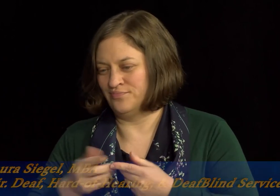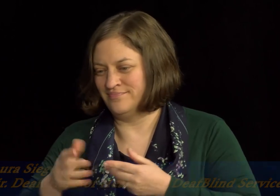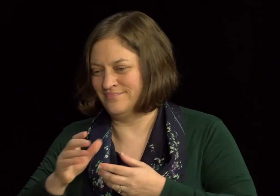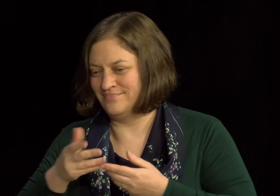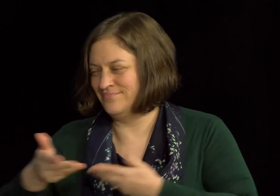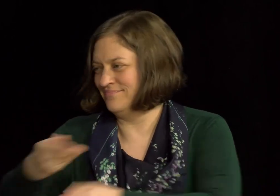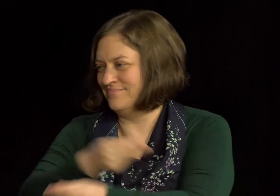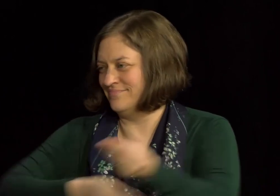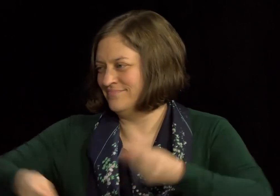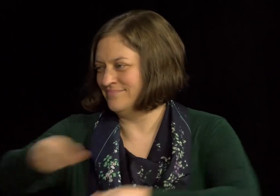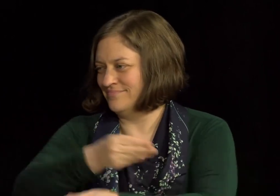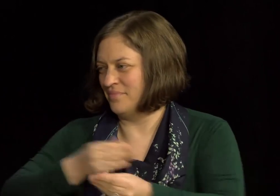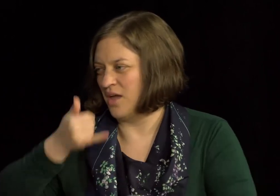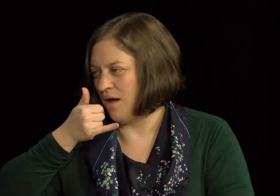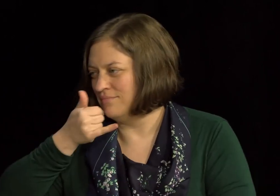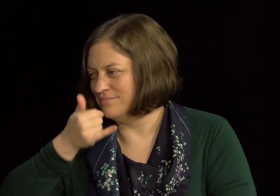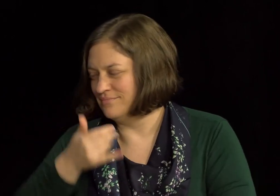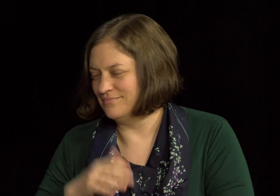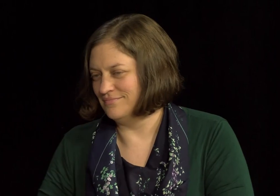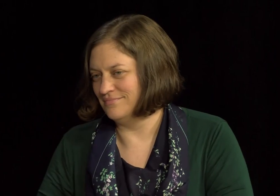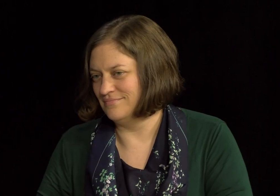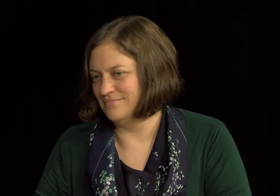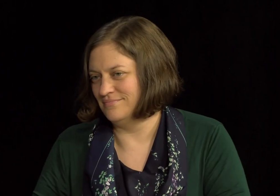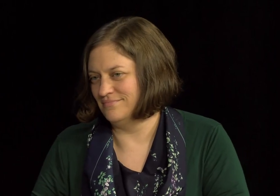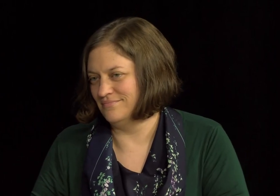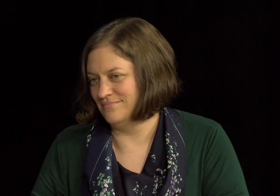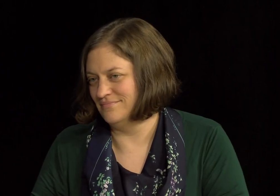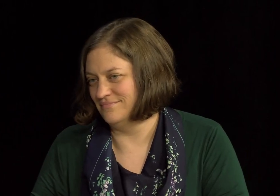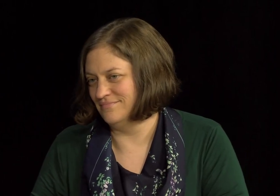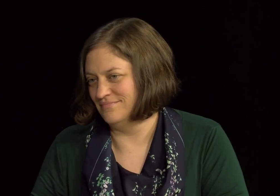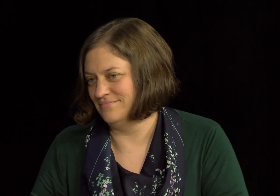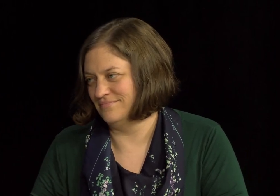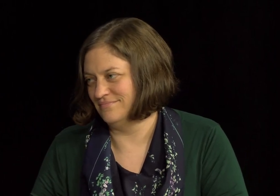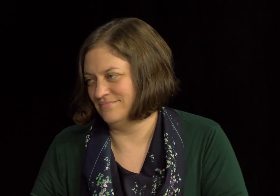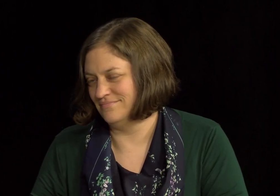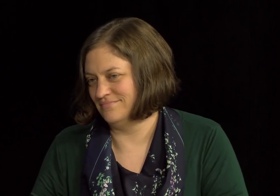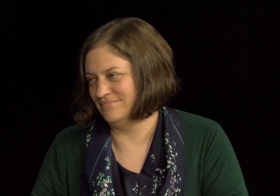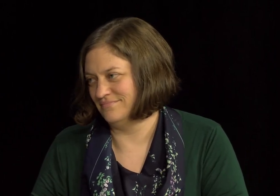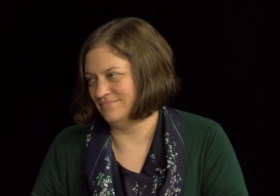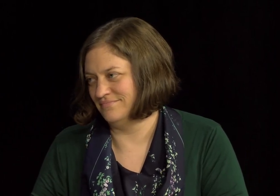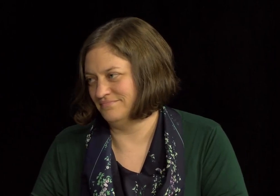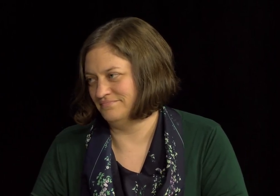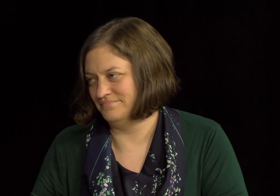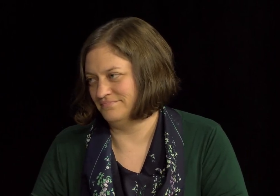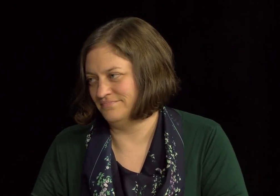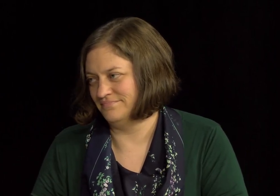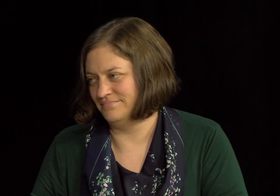on the call who's, who's allowing us to communicate with each other. They just don't, they just don't understand. Mm-hmm.